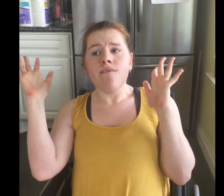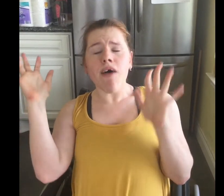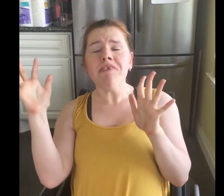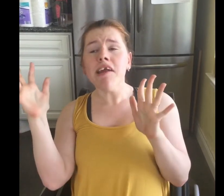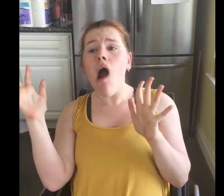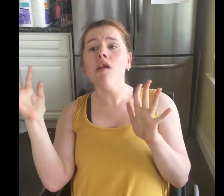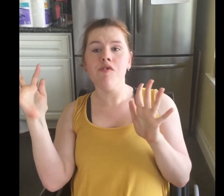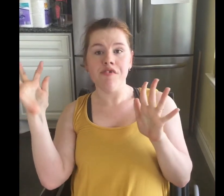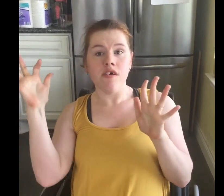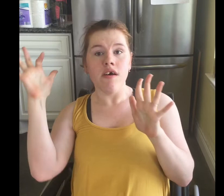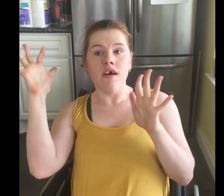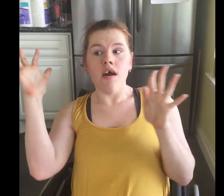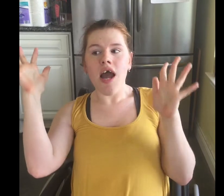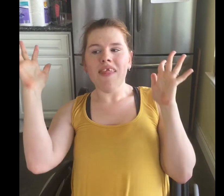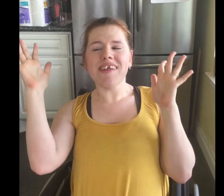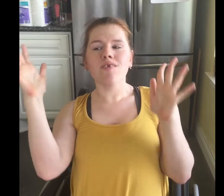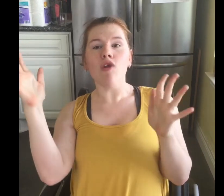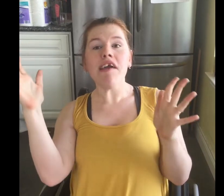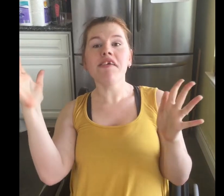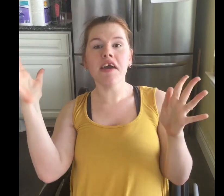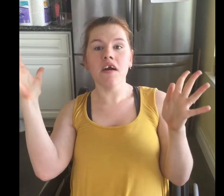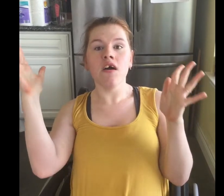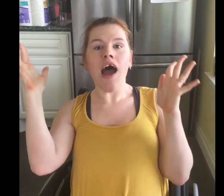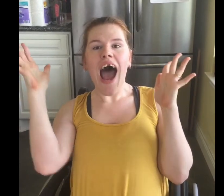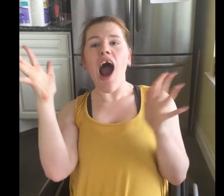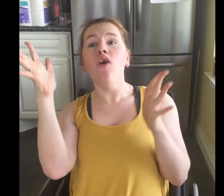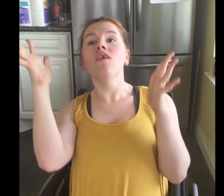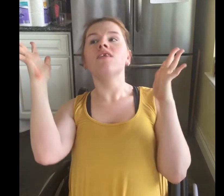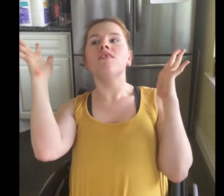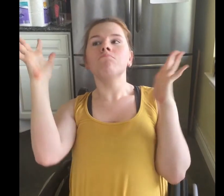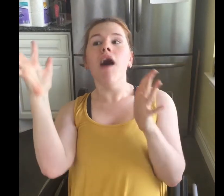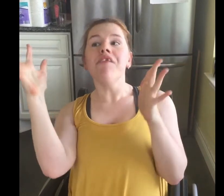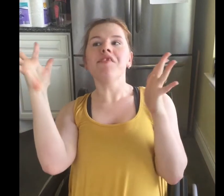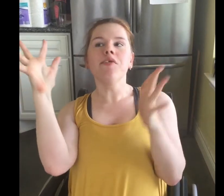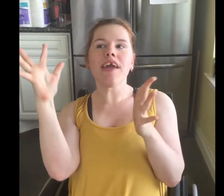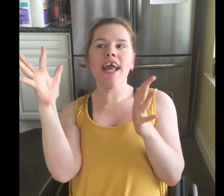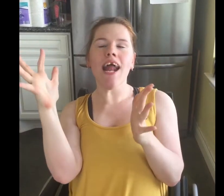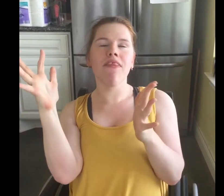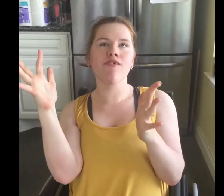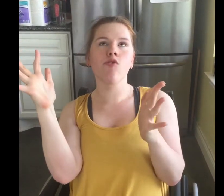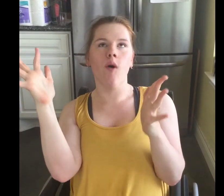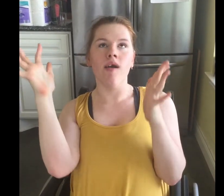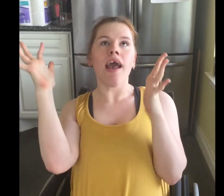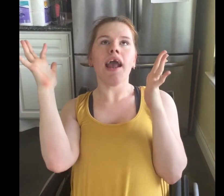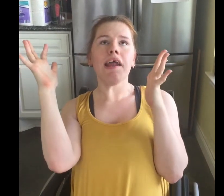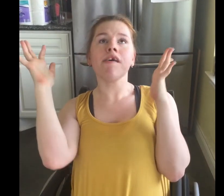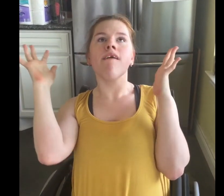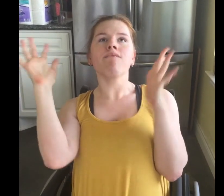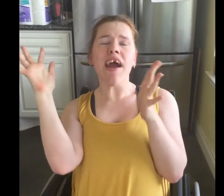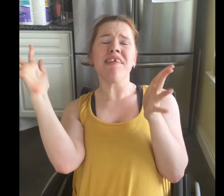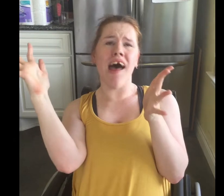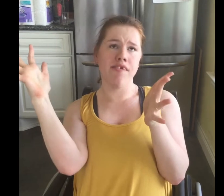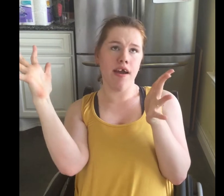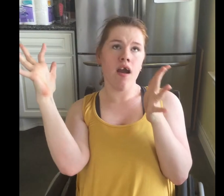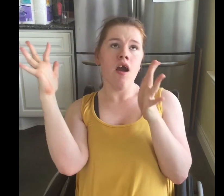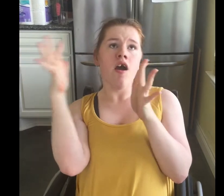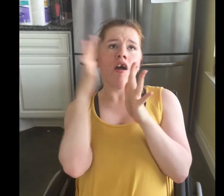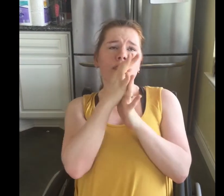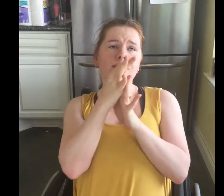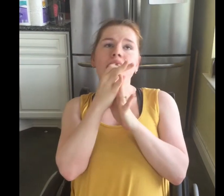$15. It's crazy how much you can get at the store. It is fantastic. Their